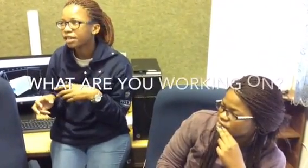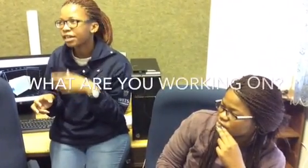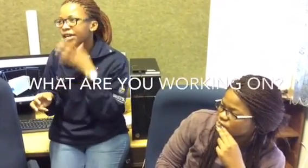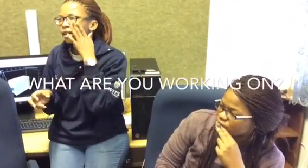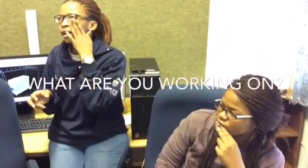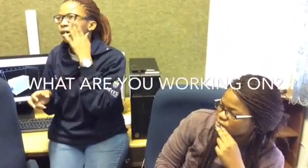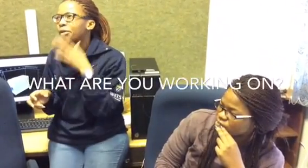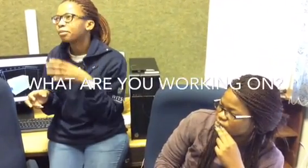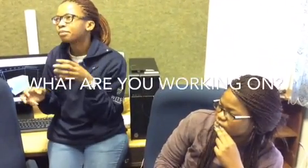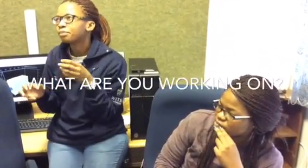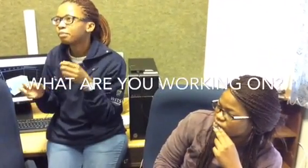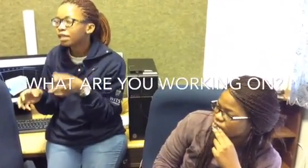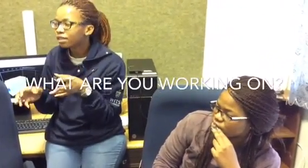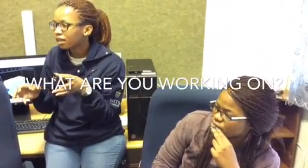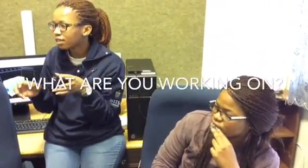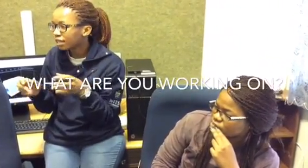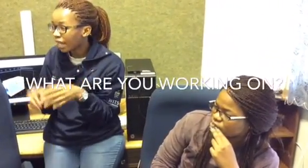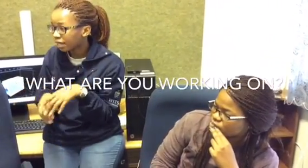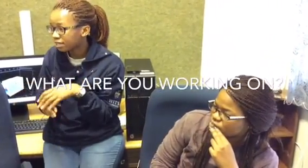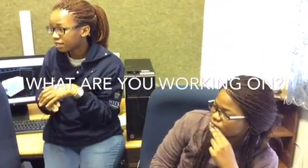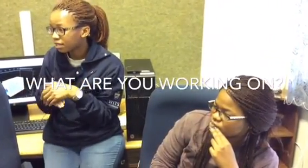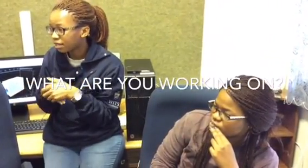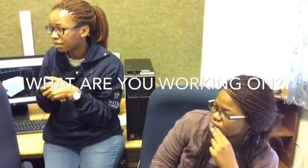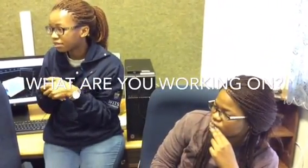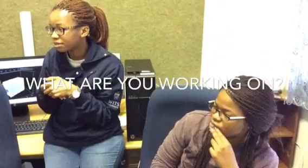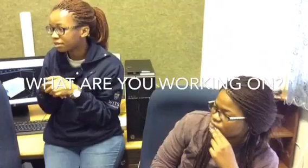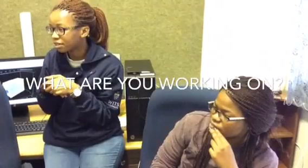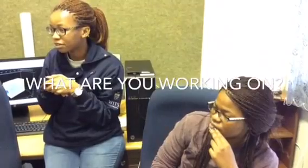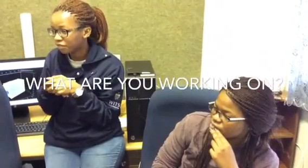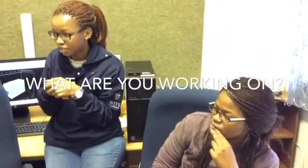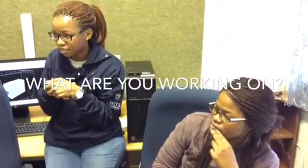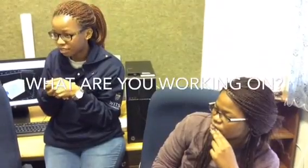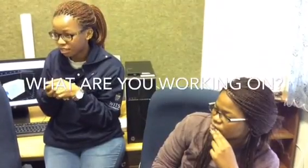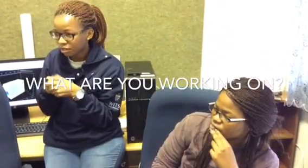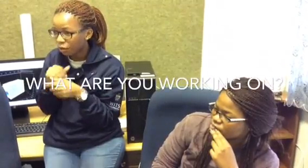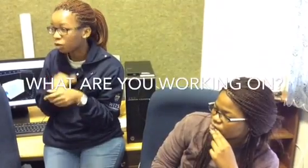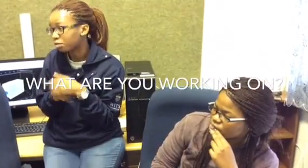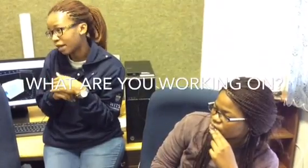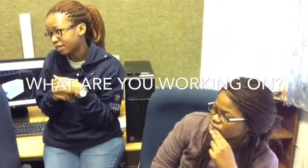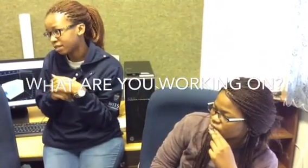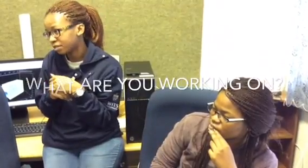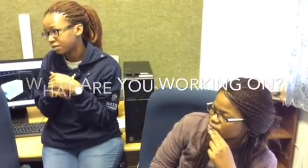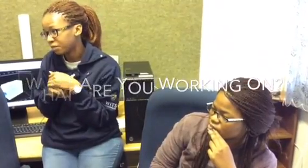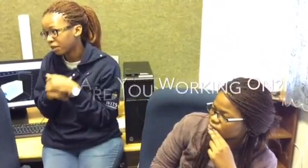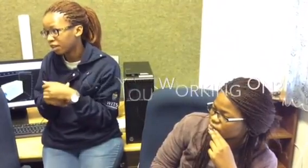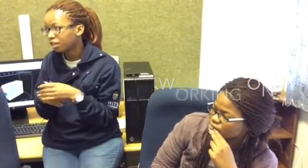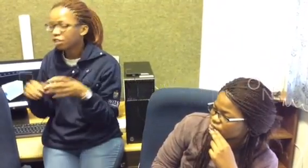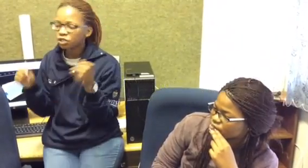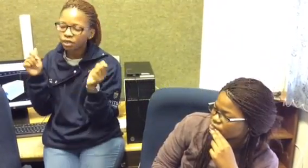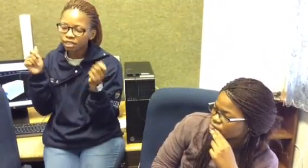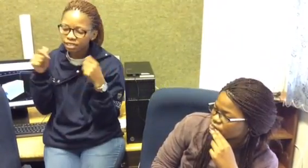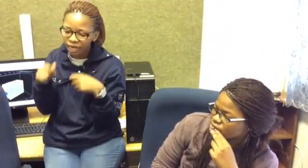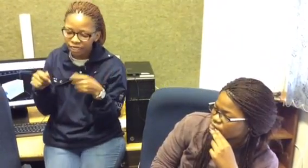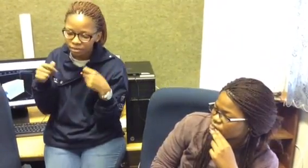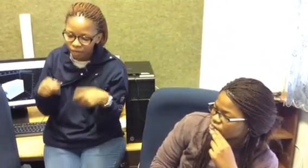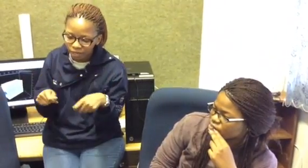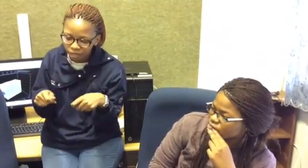methane gas in the Witts gold mines okay so when these guys are mining